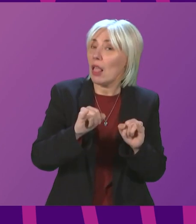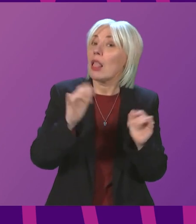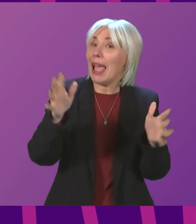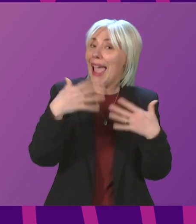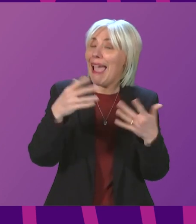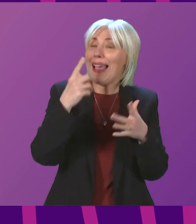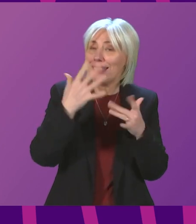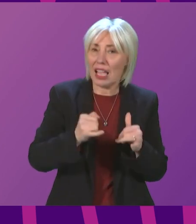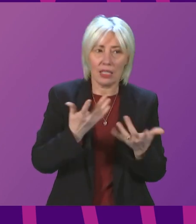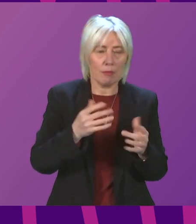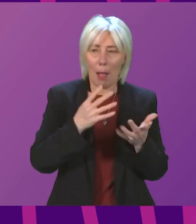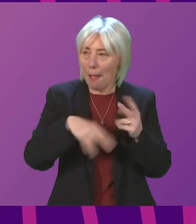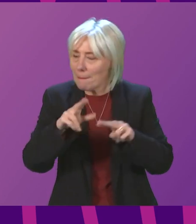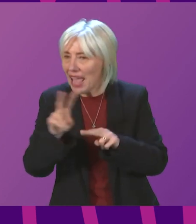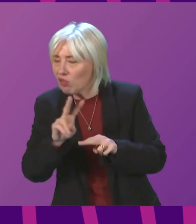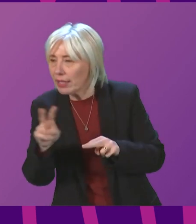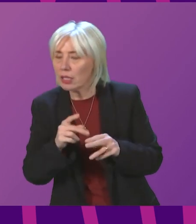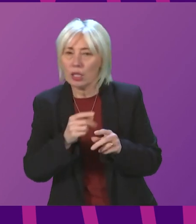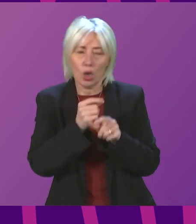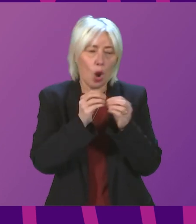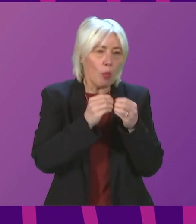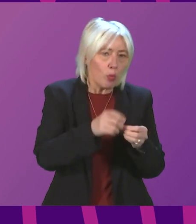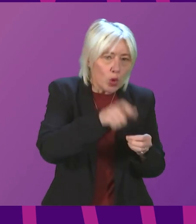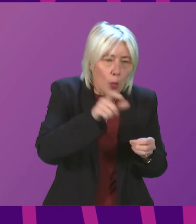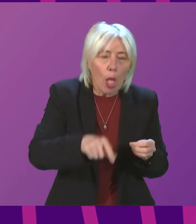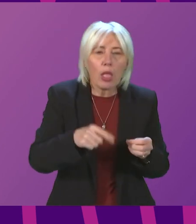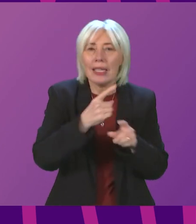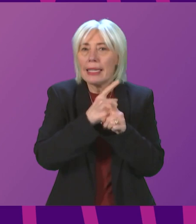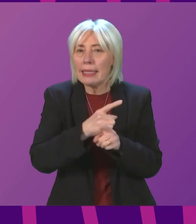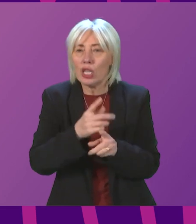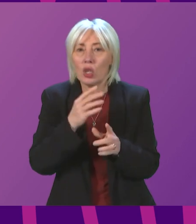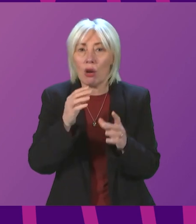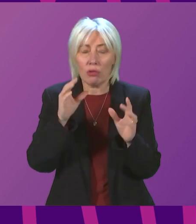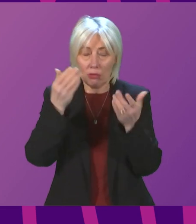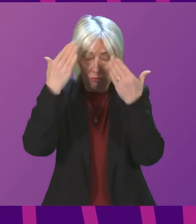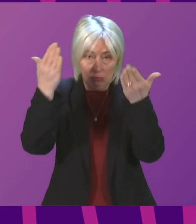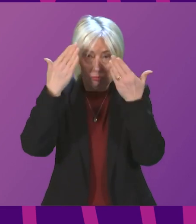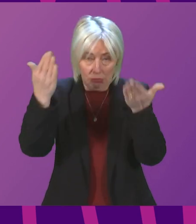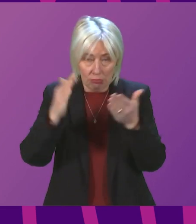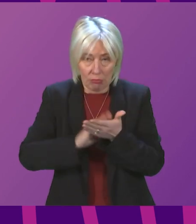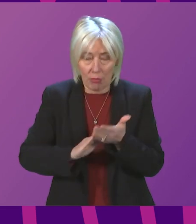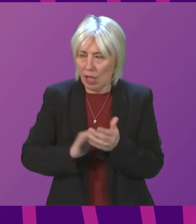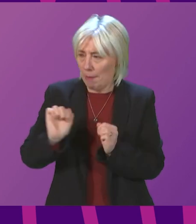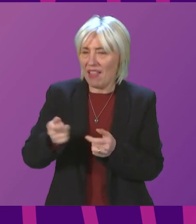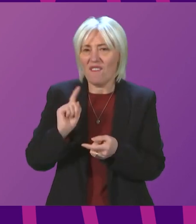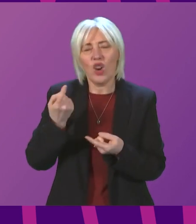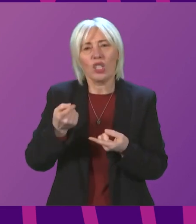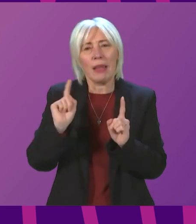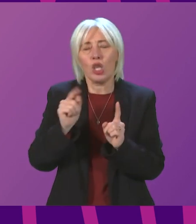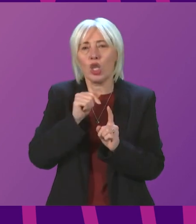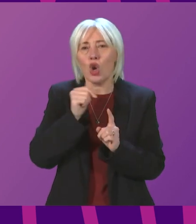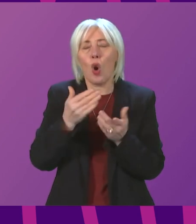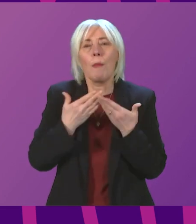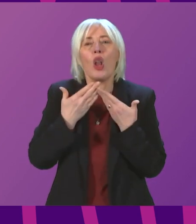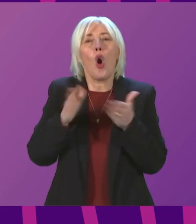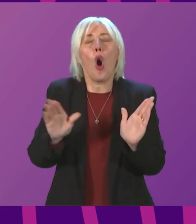pupils, teachers have been kept in the dark. So can I ask the First Minister, does she recognise that she's not been open with us on air quality in the schools, and will she now